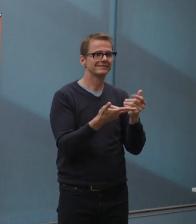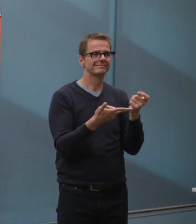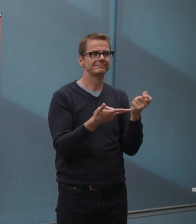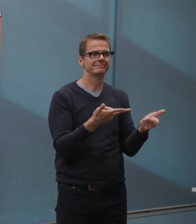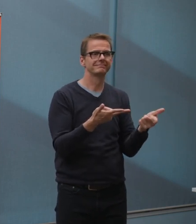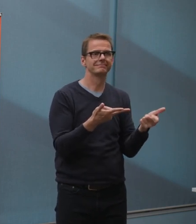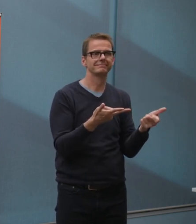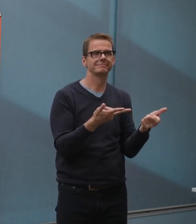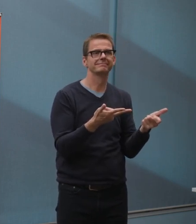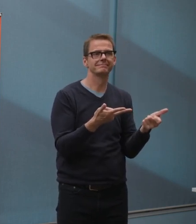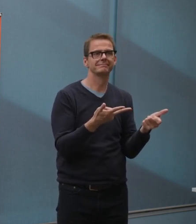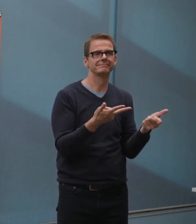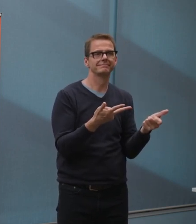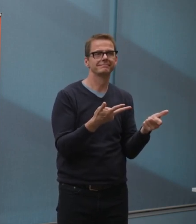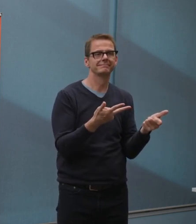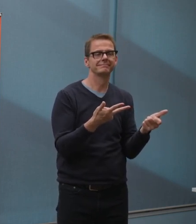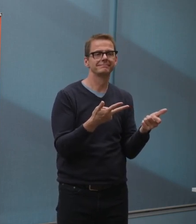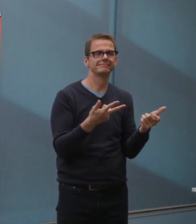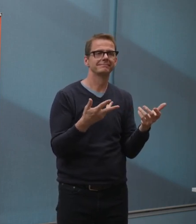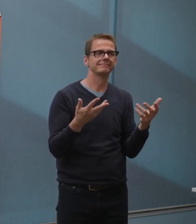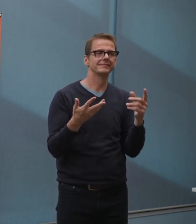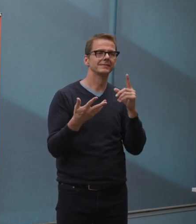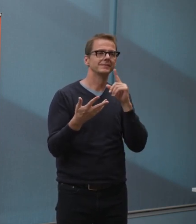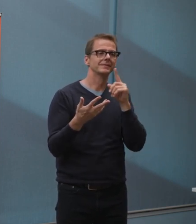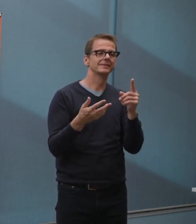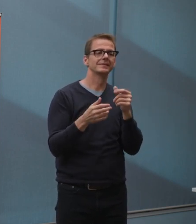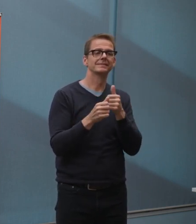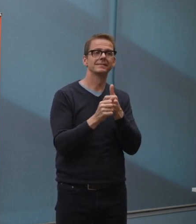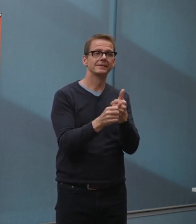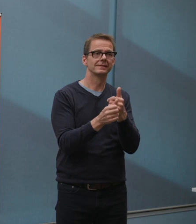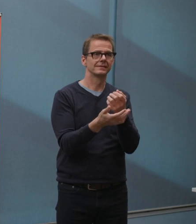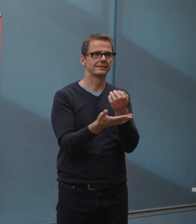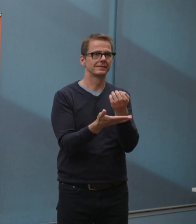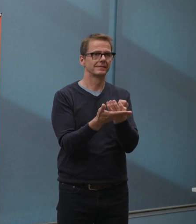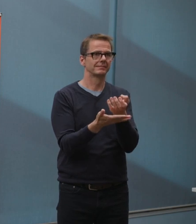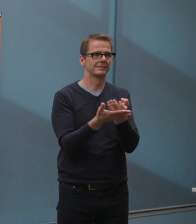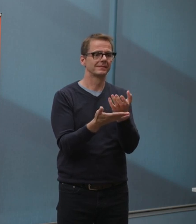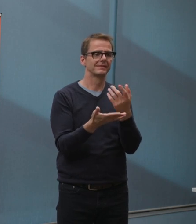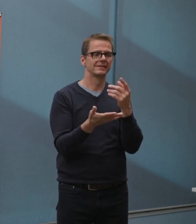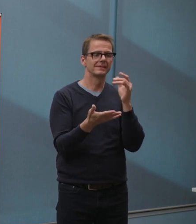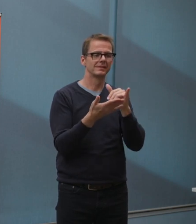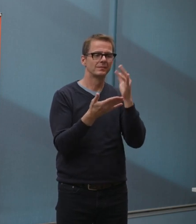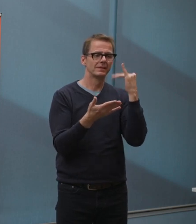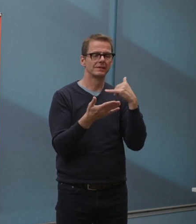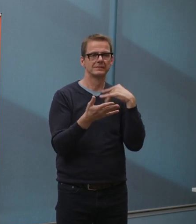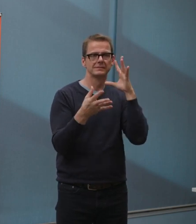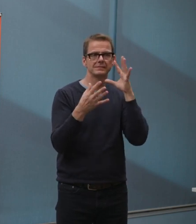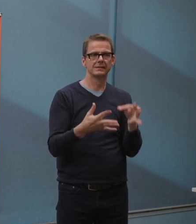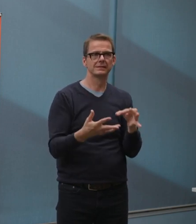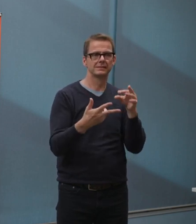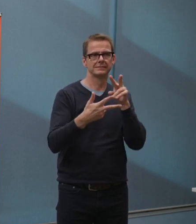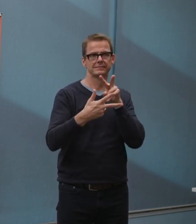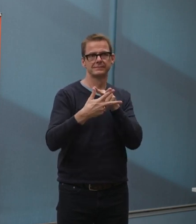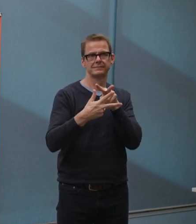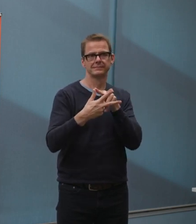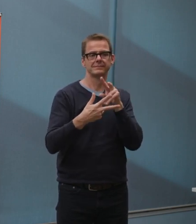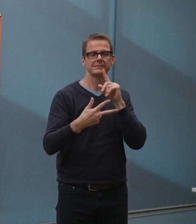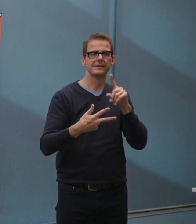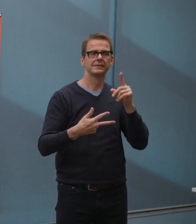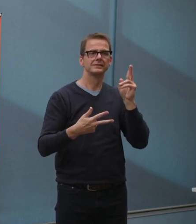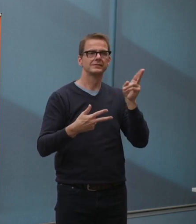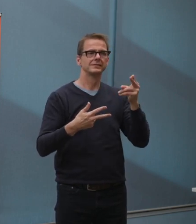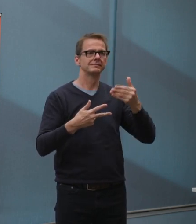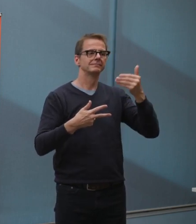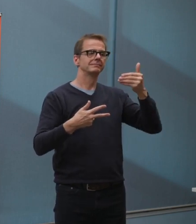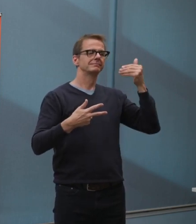and so it's really an economic decision. In the past we've also looked at Rundle from a program and service review perspective around